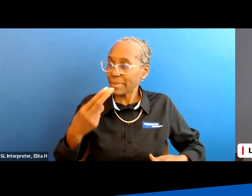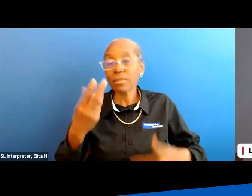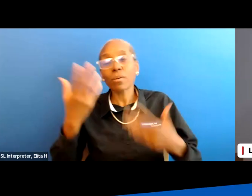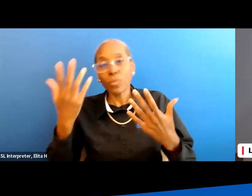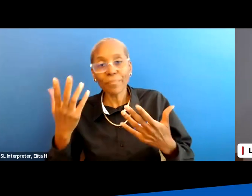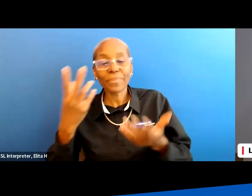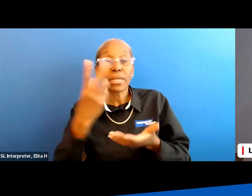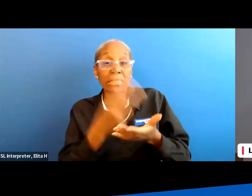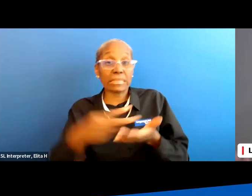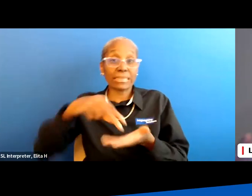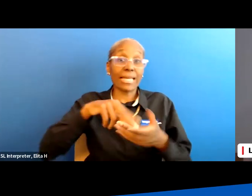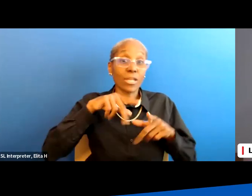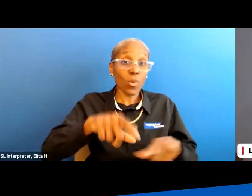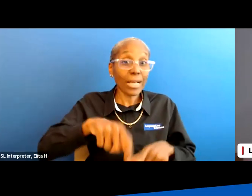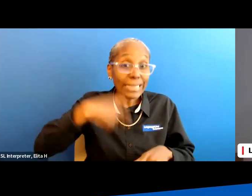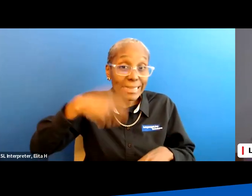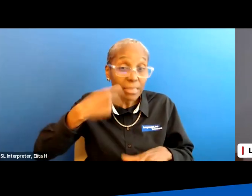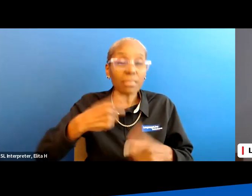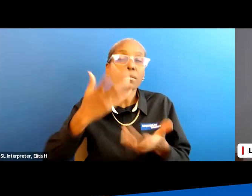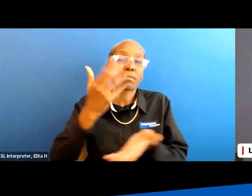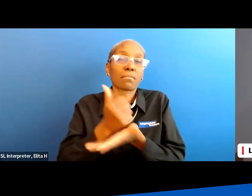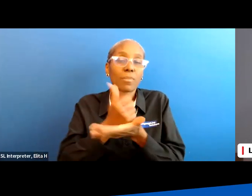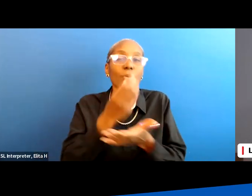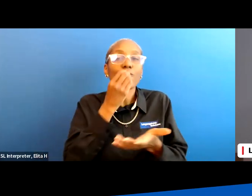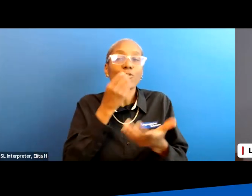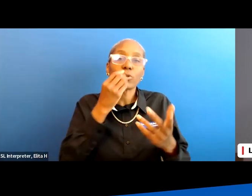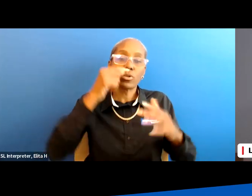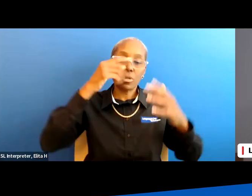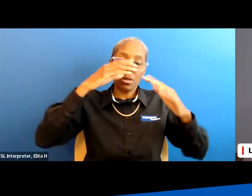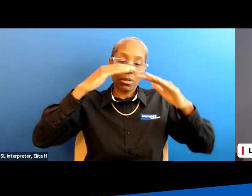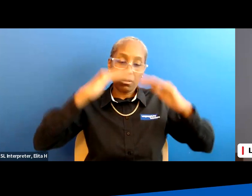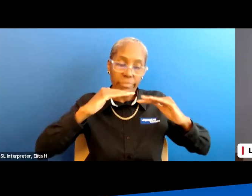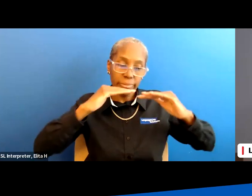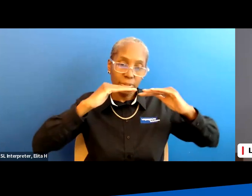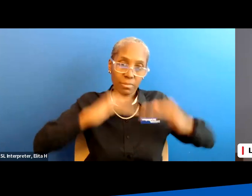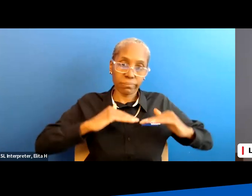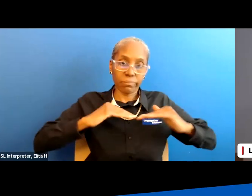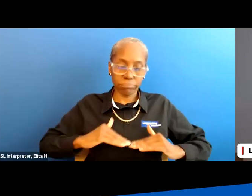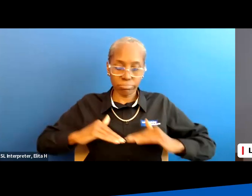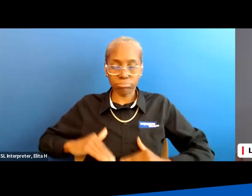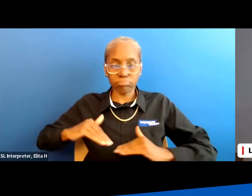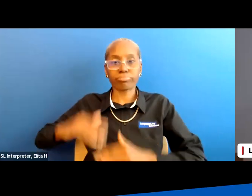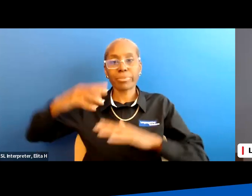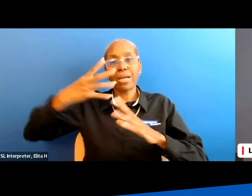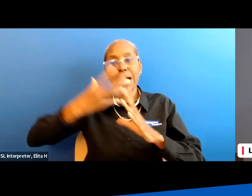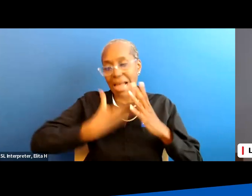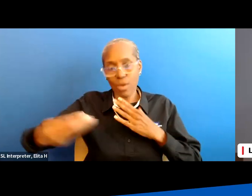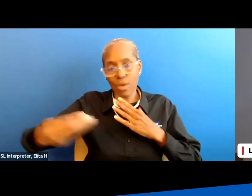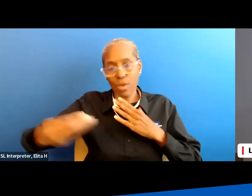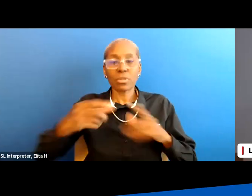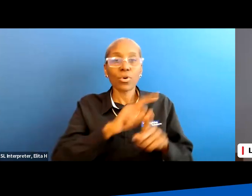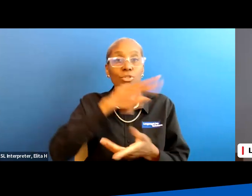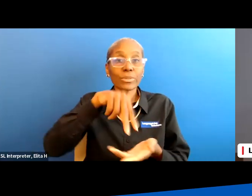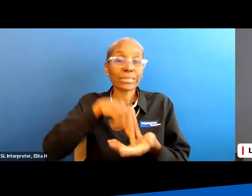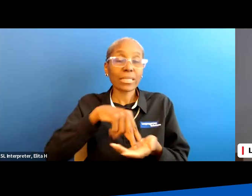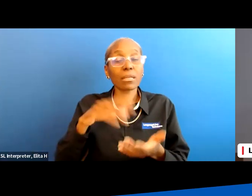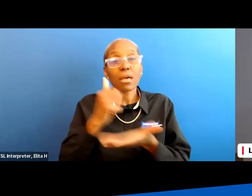standing while you're eating might help the food drop down through more quickly standing can also help your